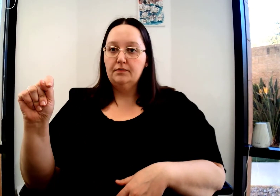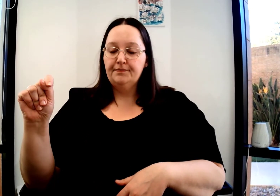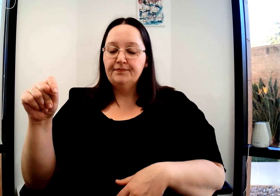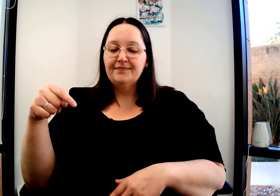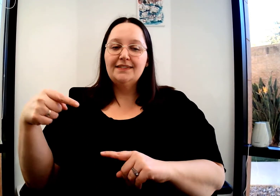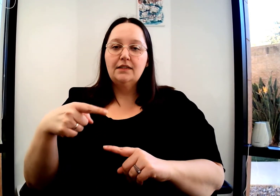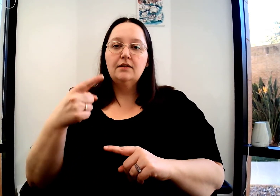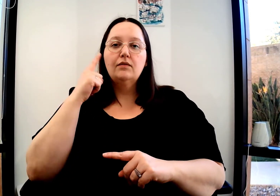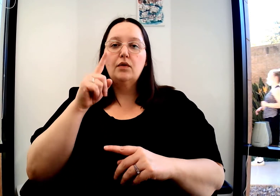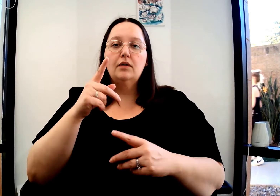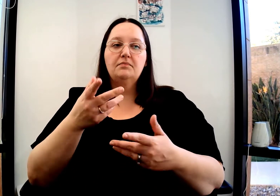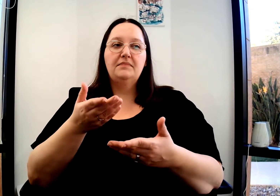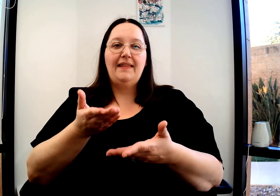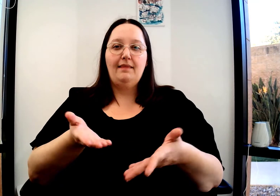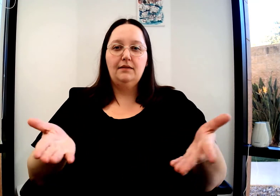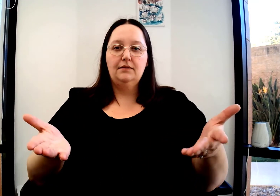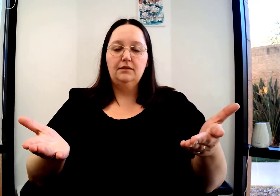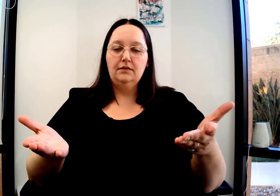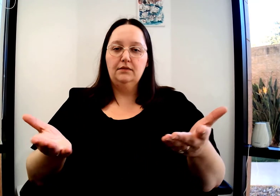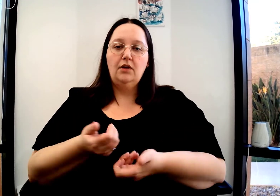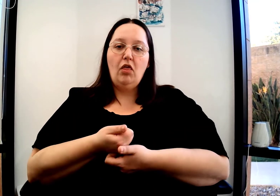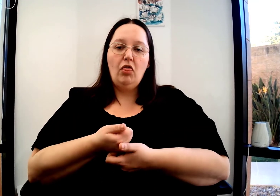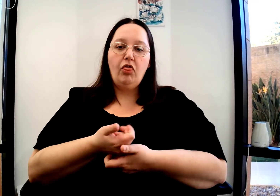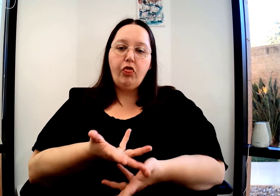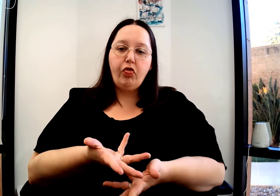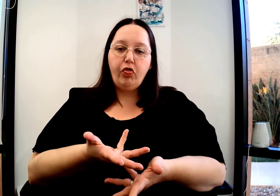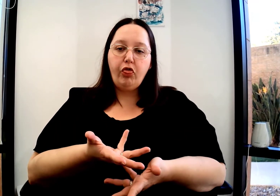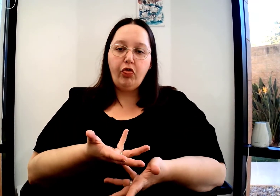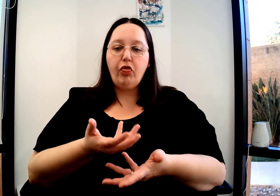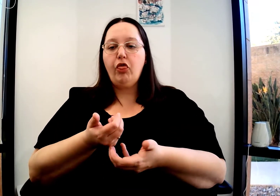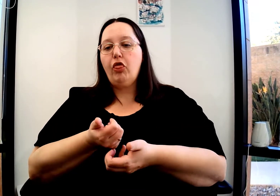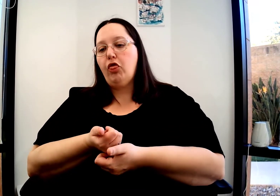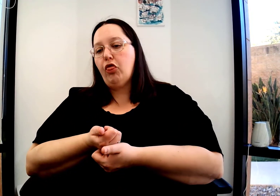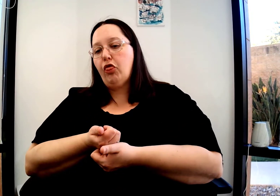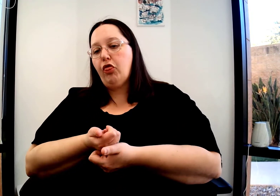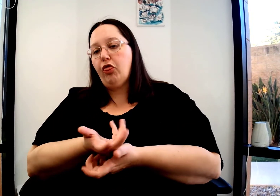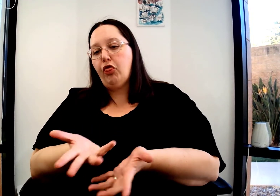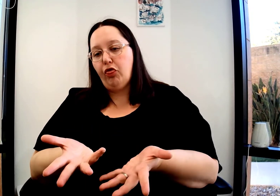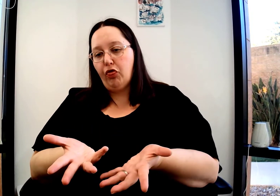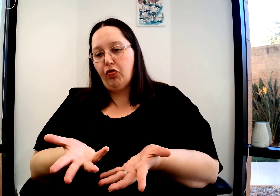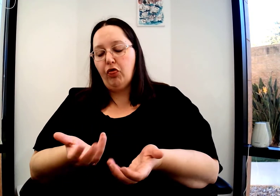Fall apart or worn out, or to wear out.